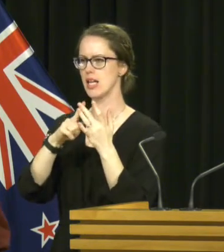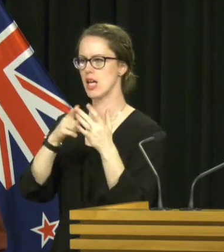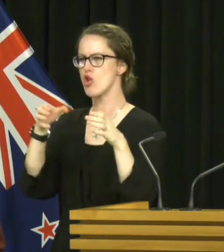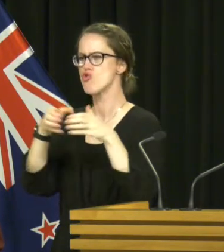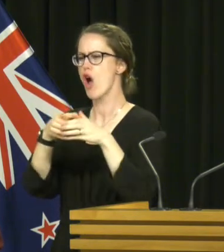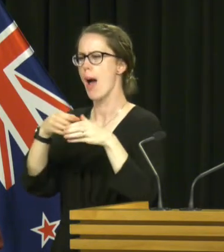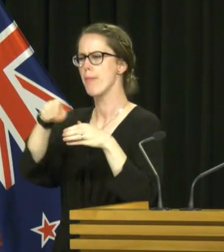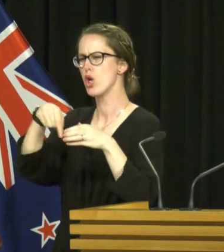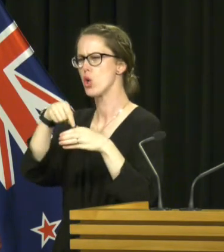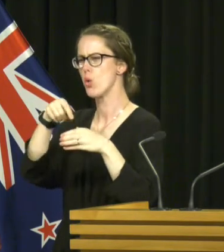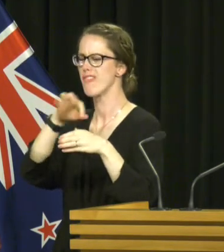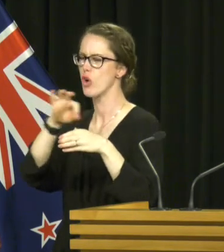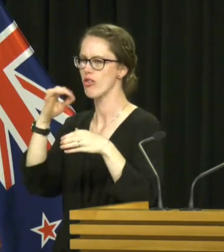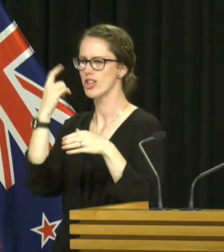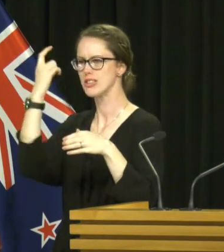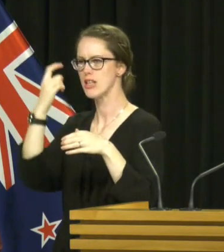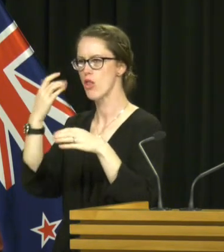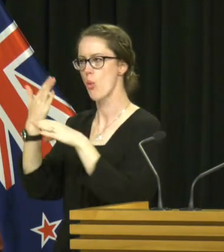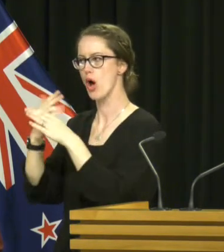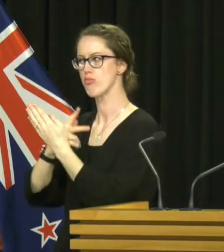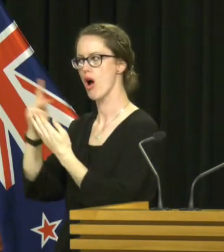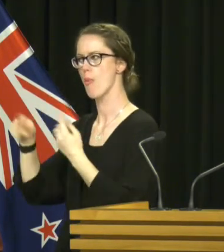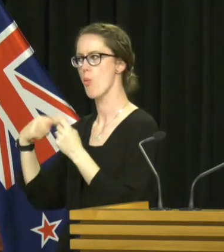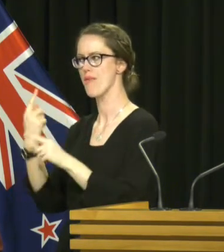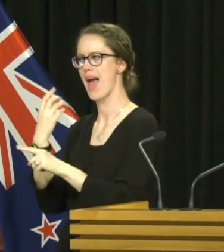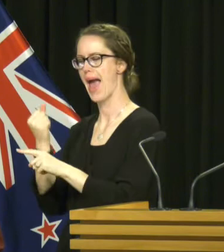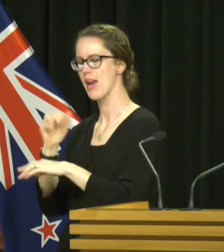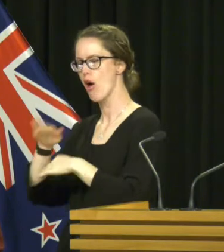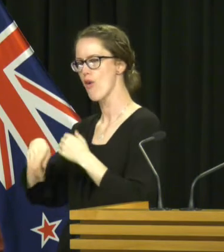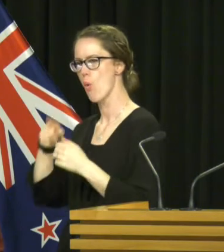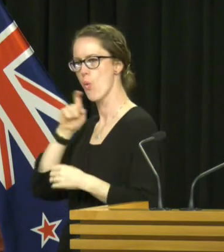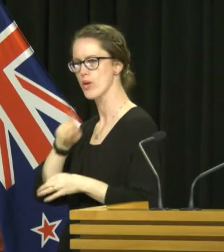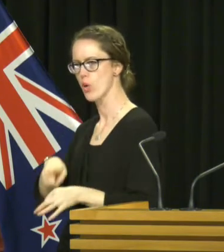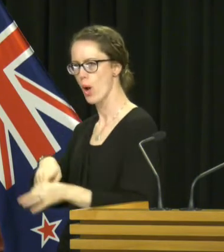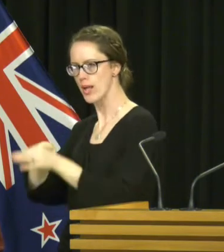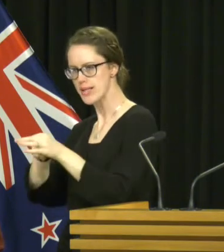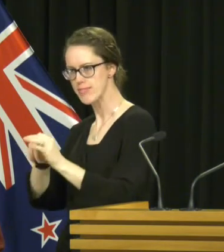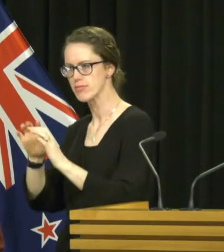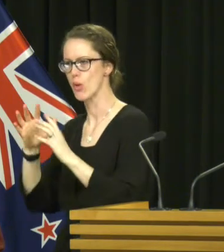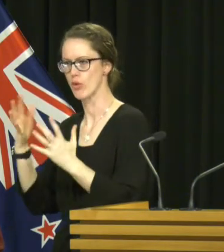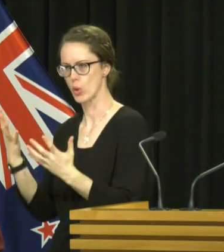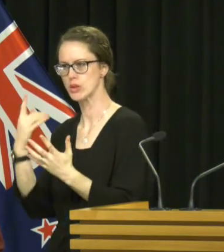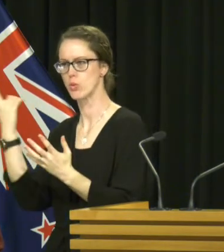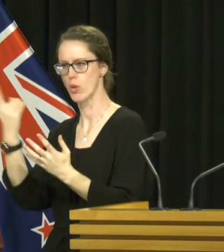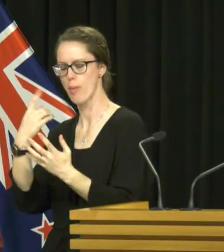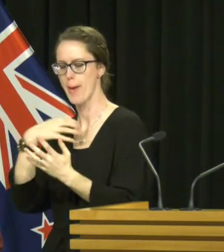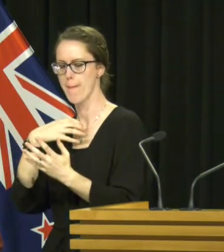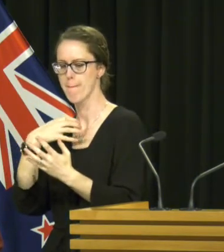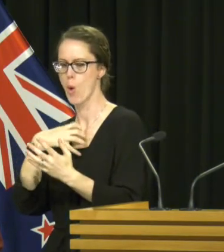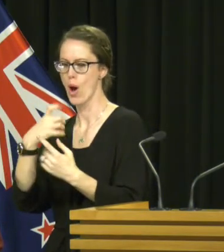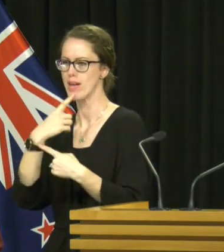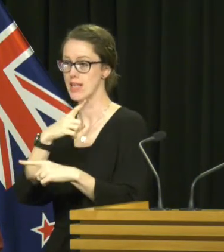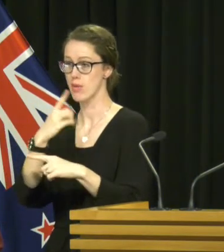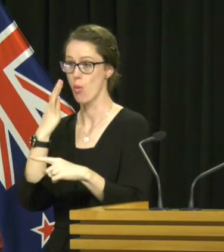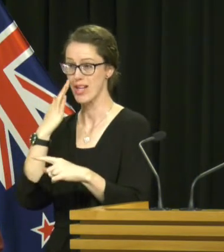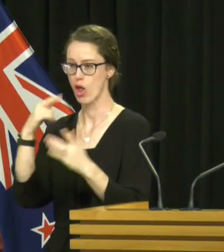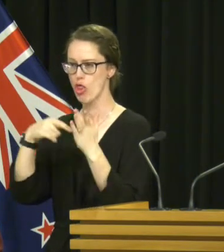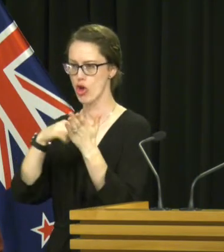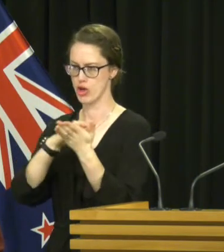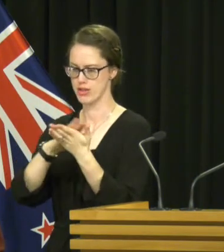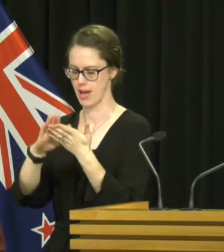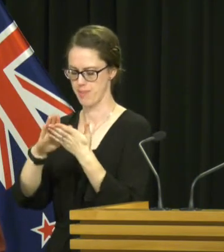the work program that we've had around water quality, but of course we'll be making further announcements on that on Thursday,